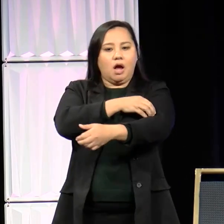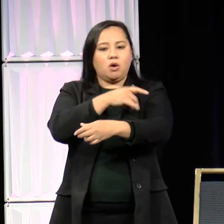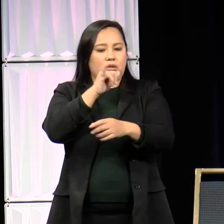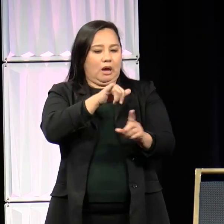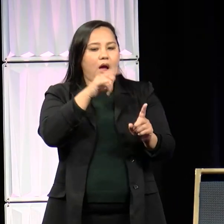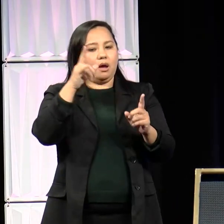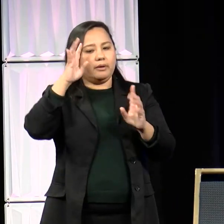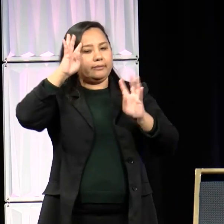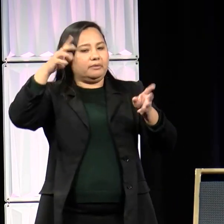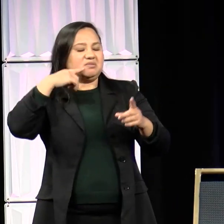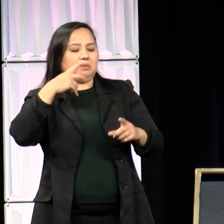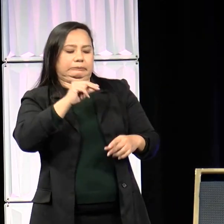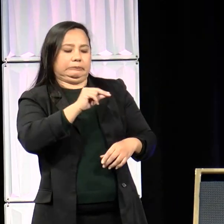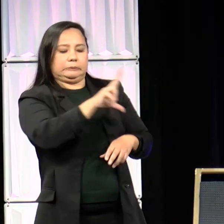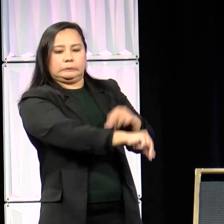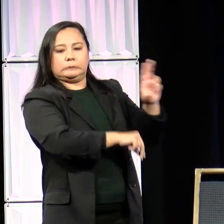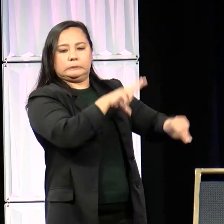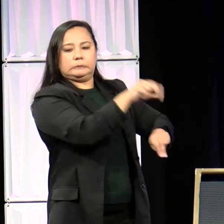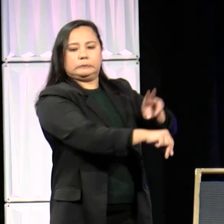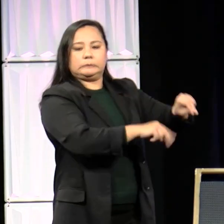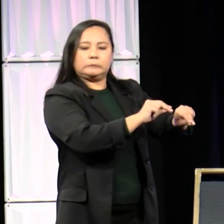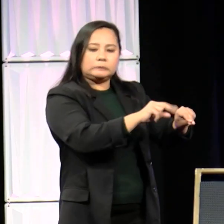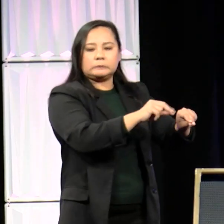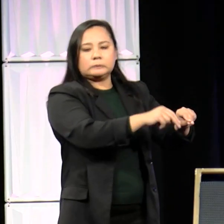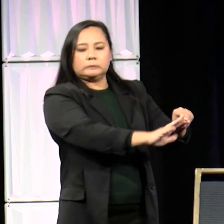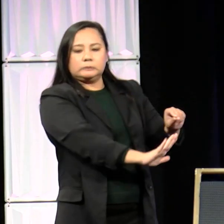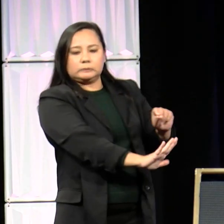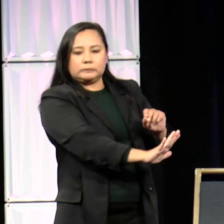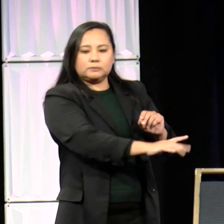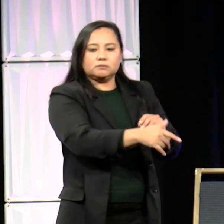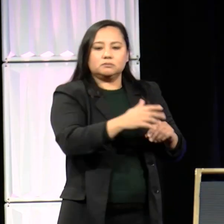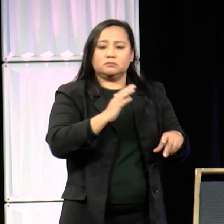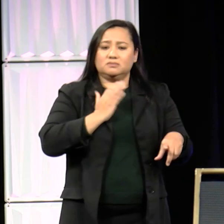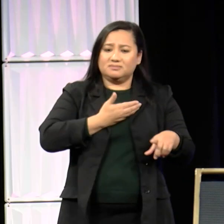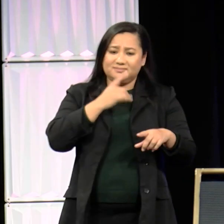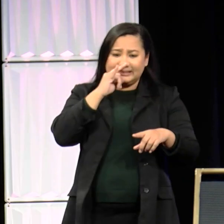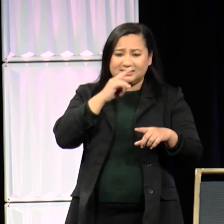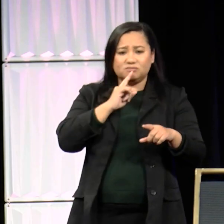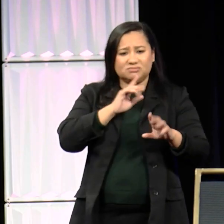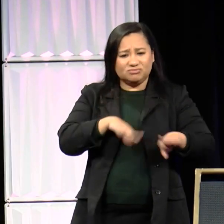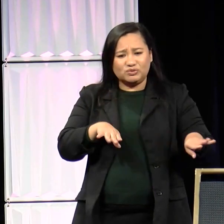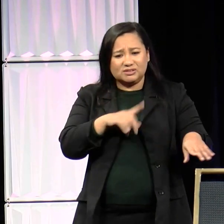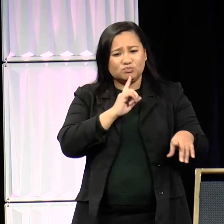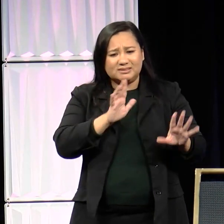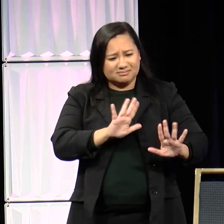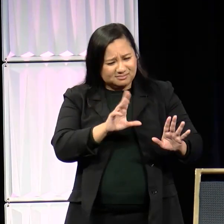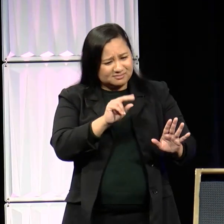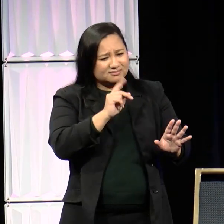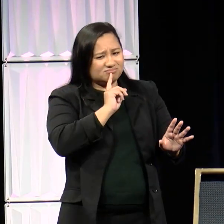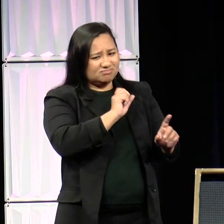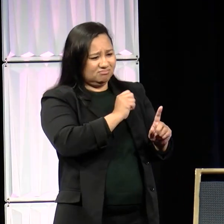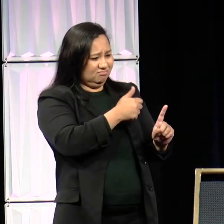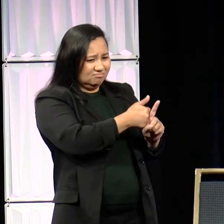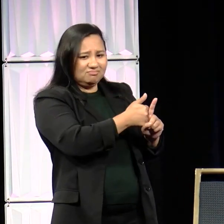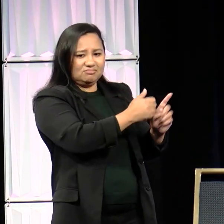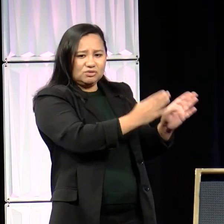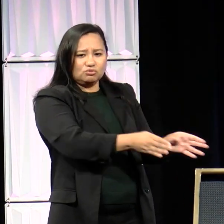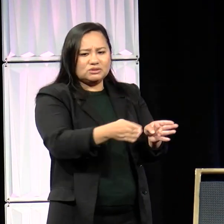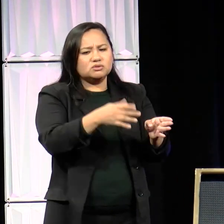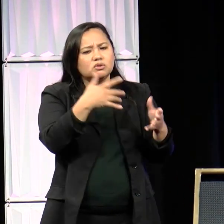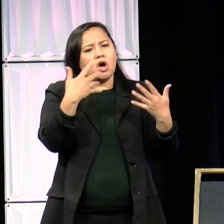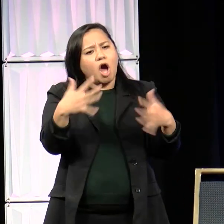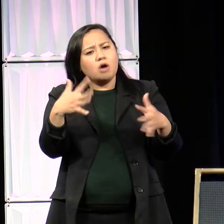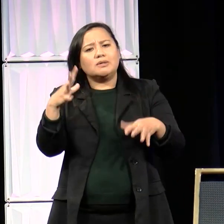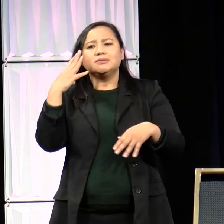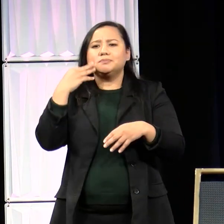our children, the ones we raise and nurture, are people who are also experiencing systemic inequities every day just